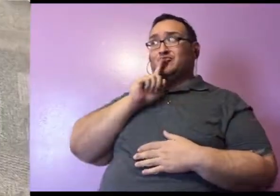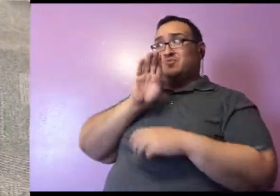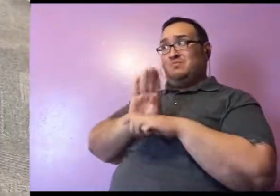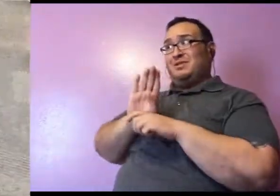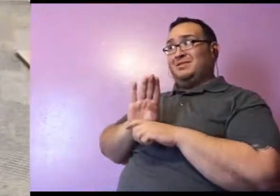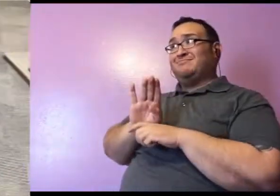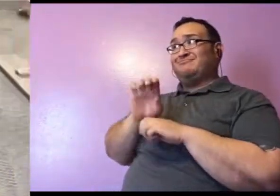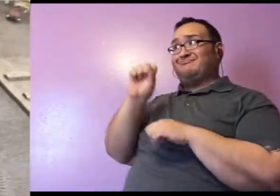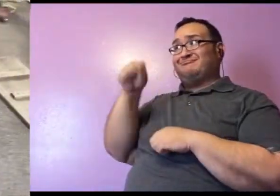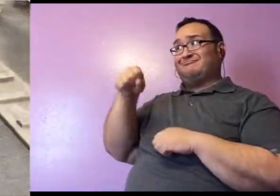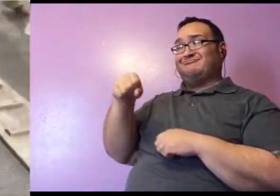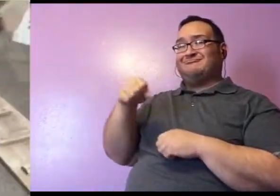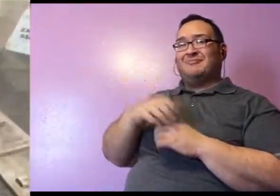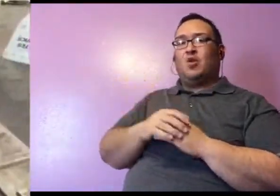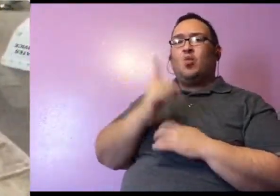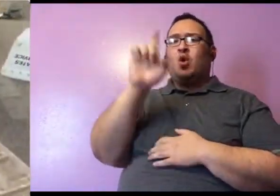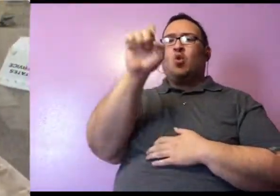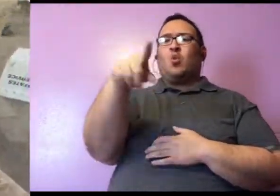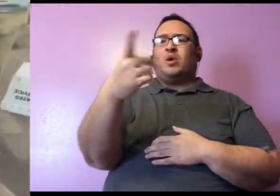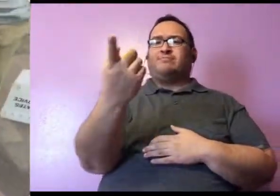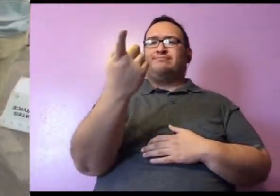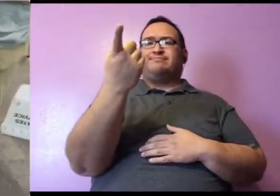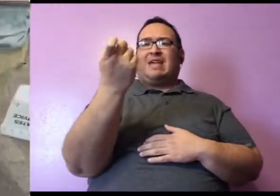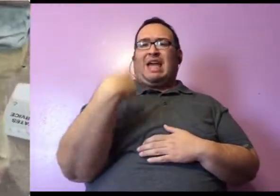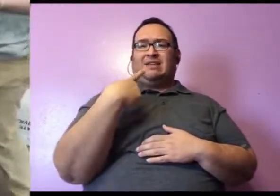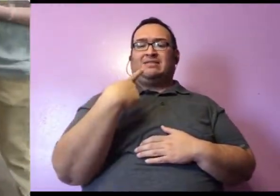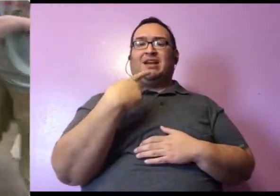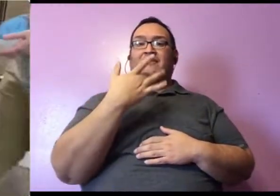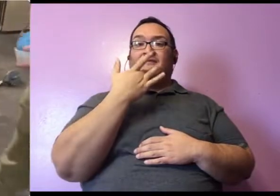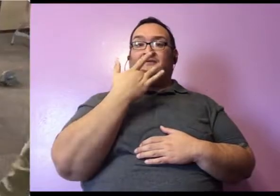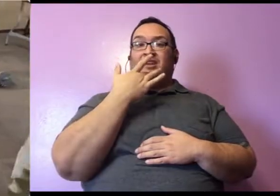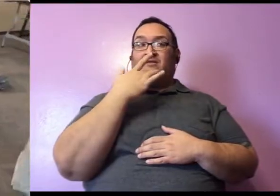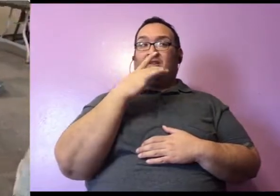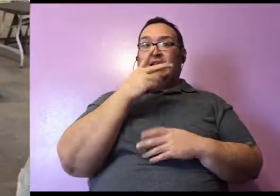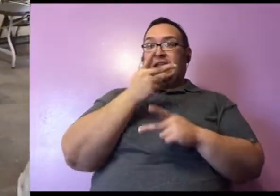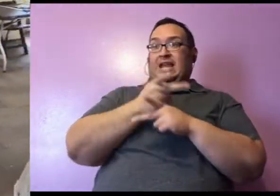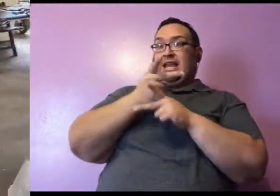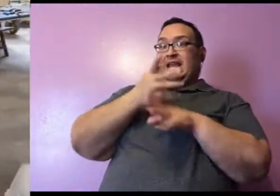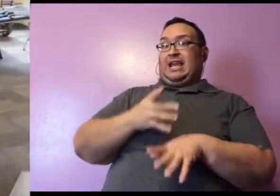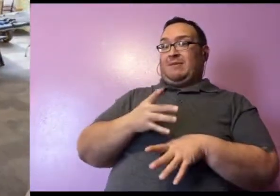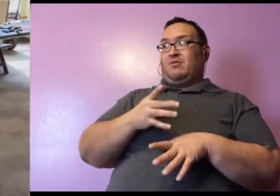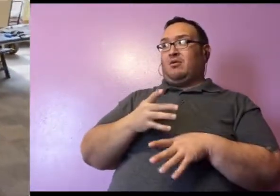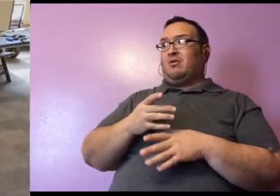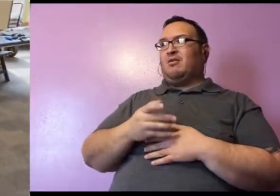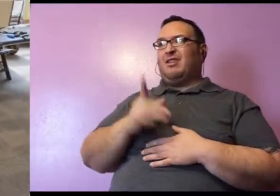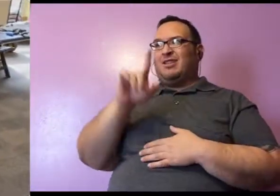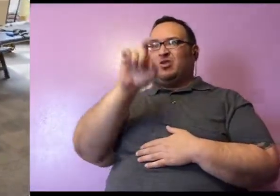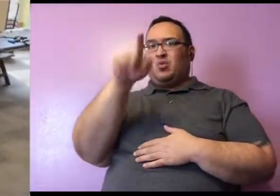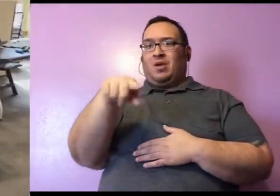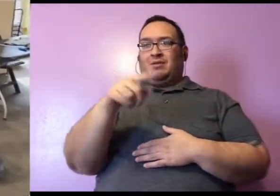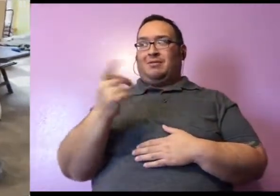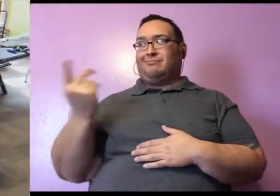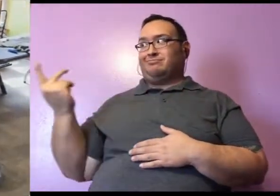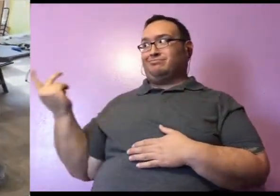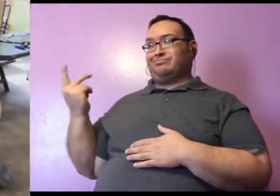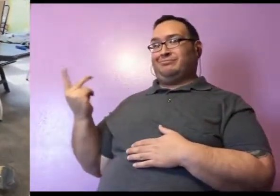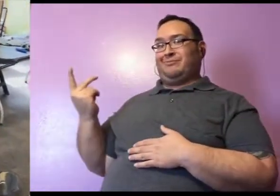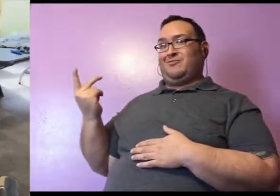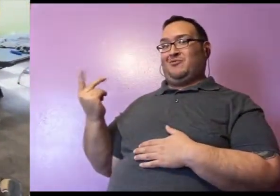One of the questions we got is does she have a favorite keeper? That is a question that Colleen and I might fight about later.